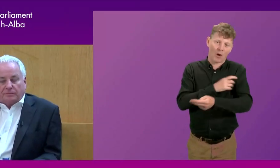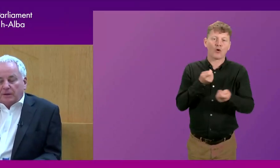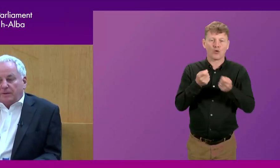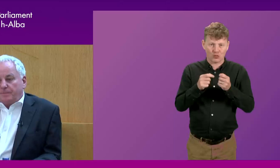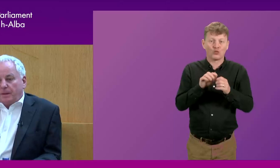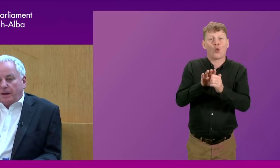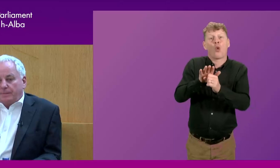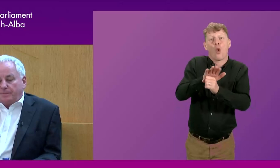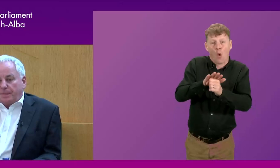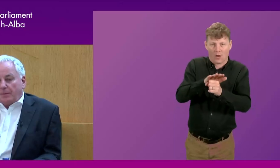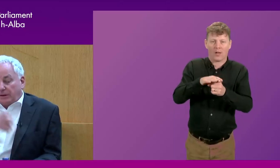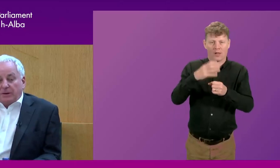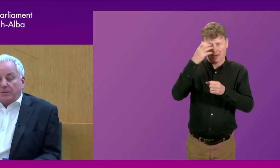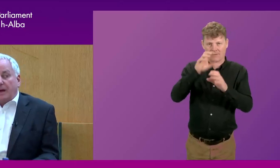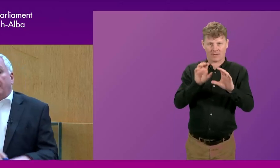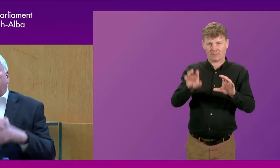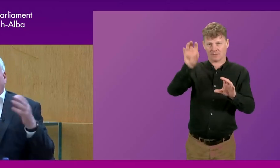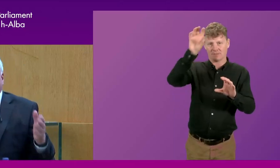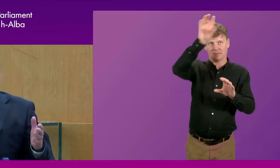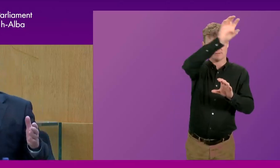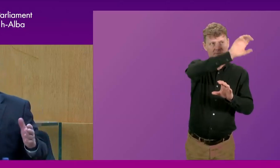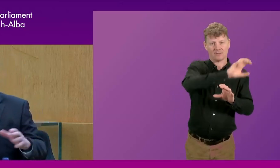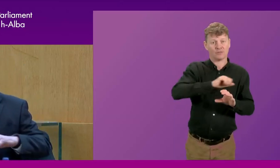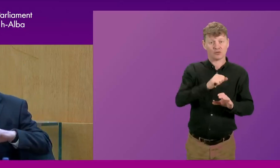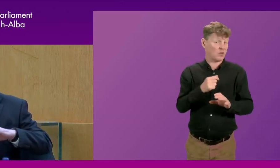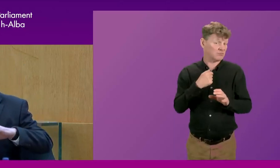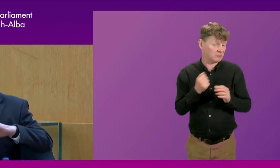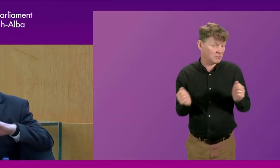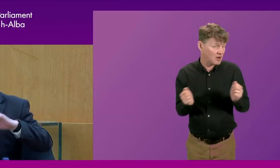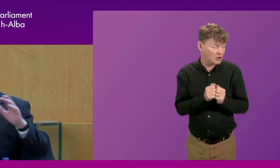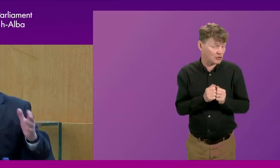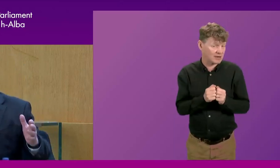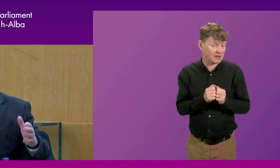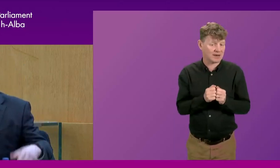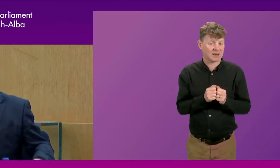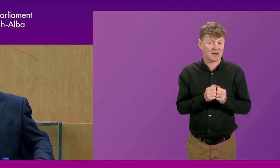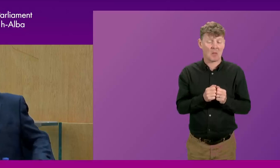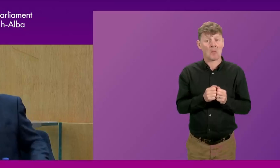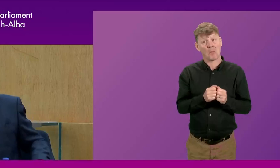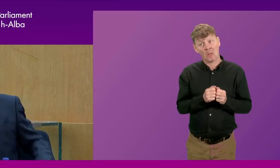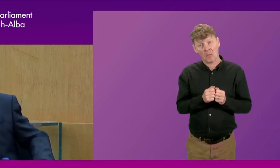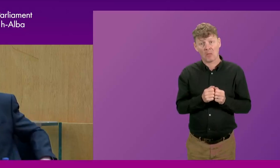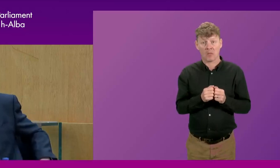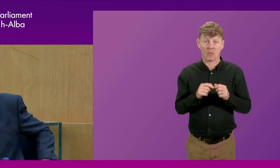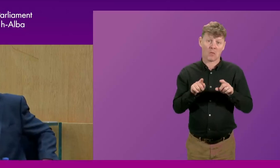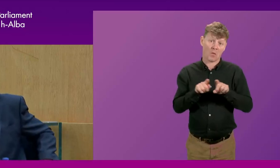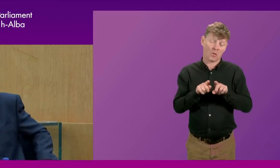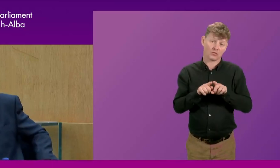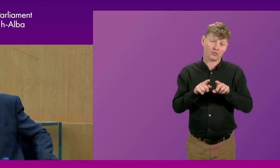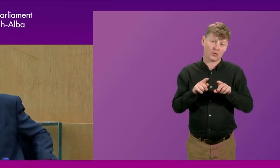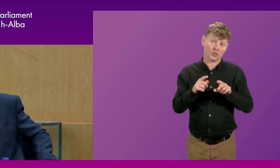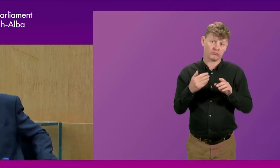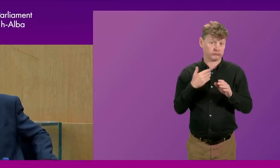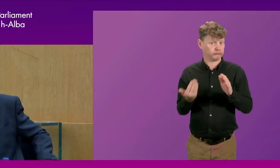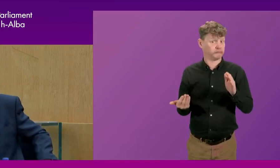government. I would agree with that, but I would also, I think, maybe just go to a slightly bigger picture point as well.